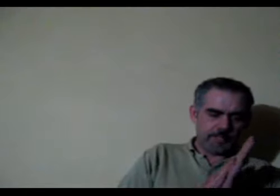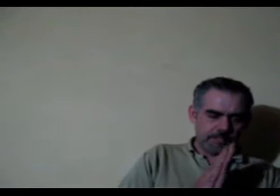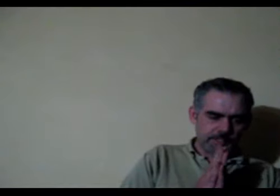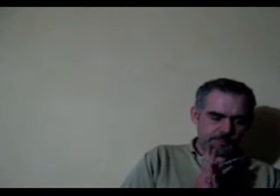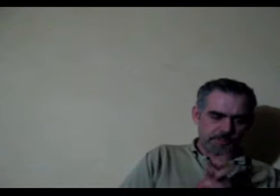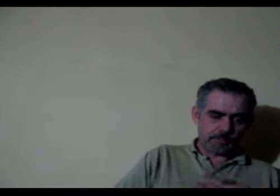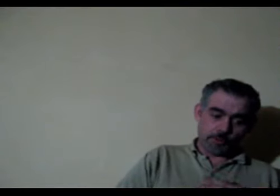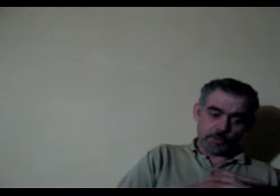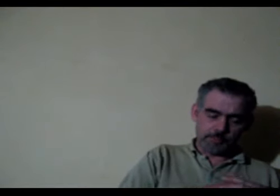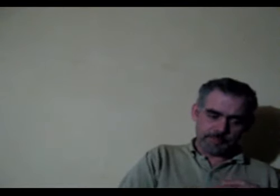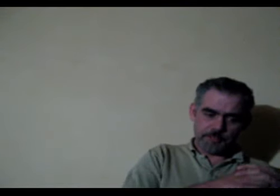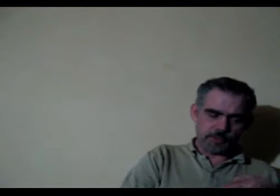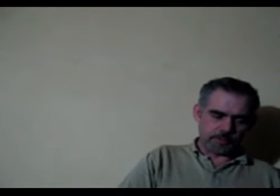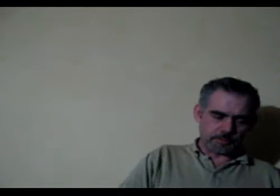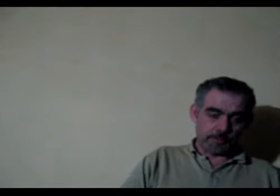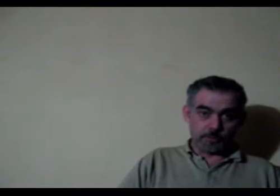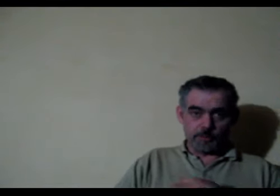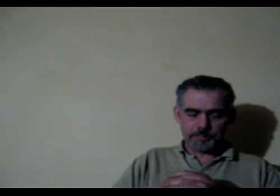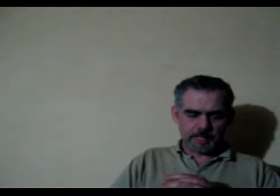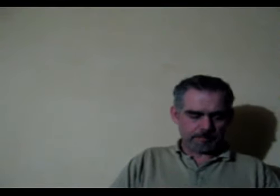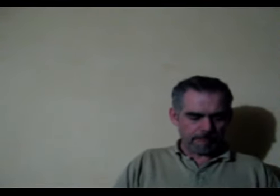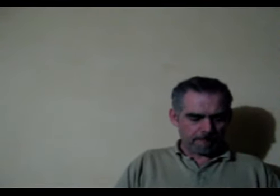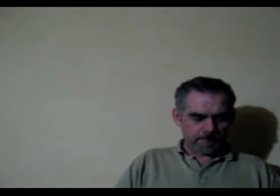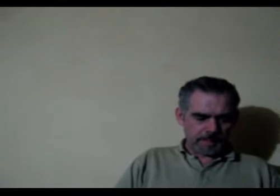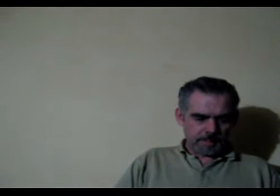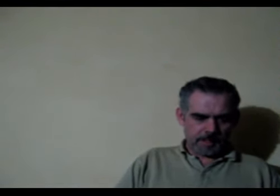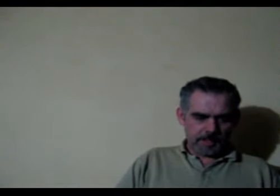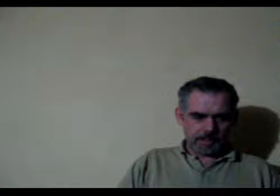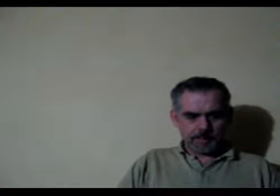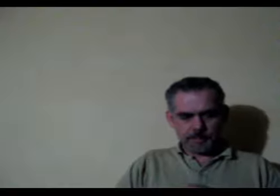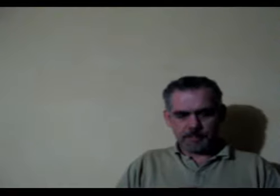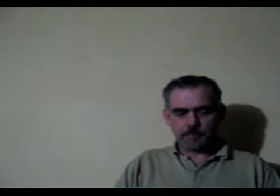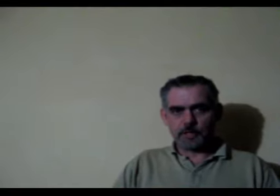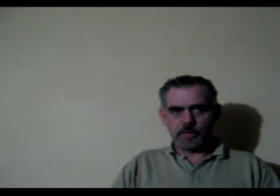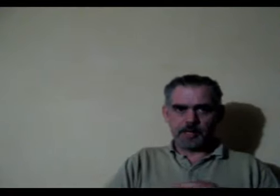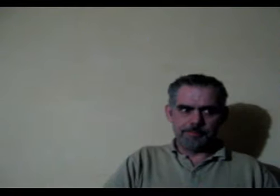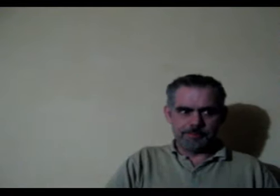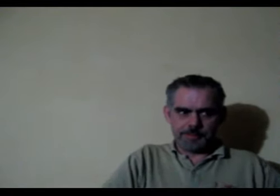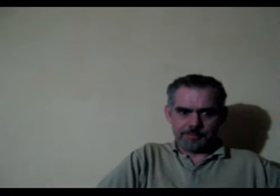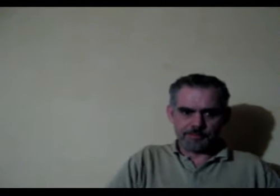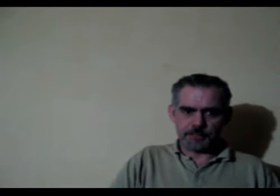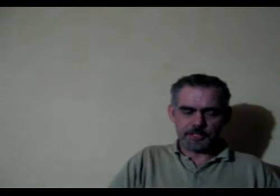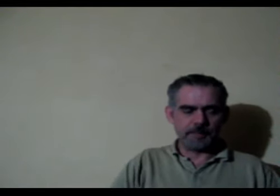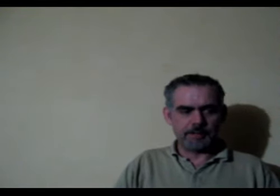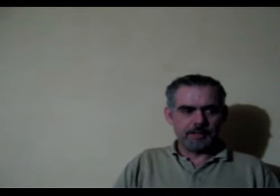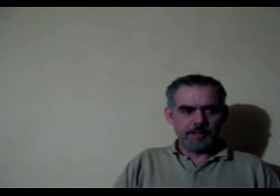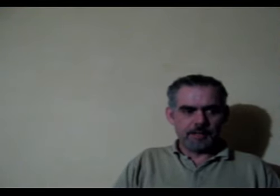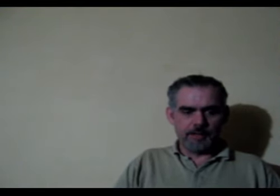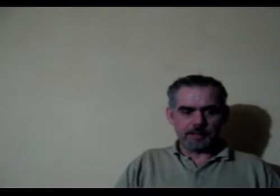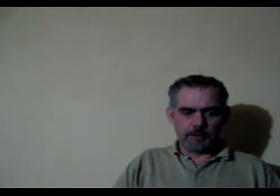Some people say we're all individuals but we're all the same In some aspects we are very similar In a